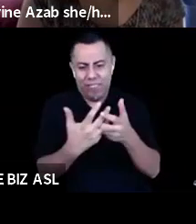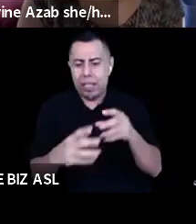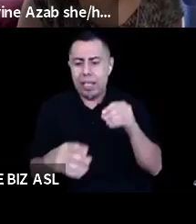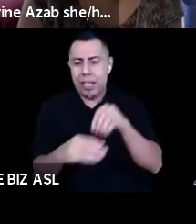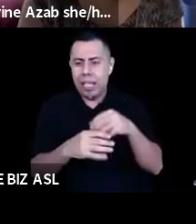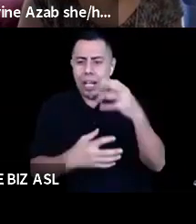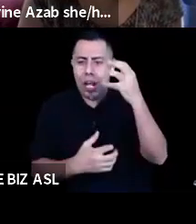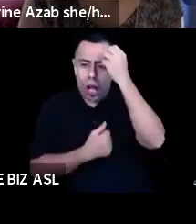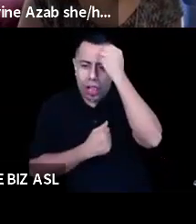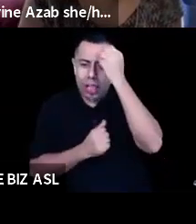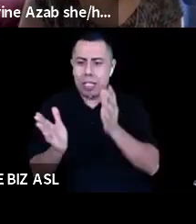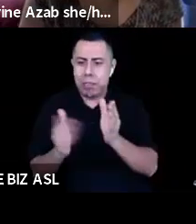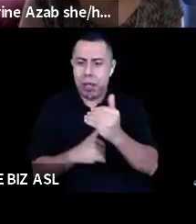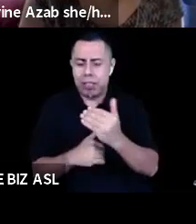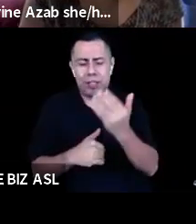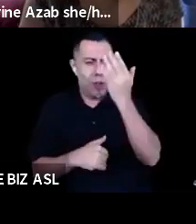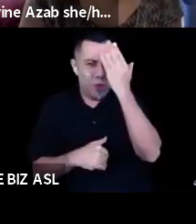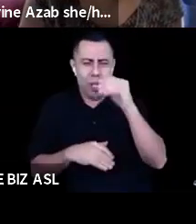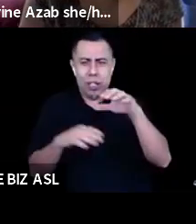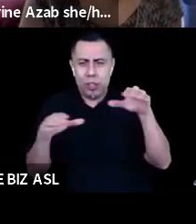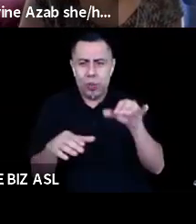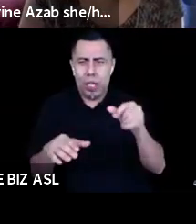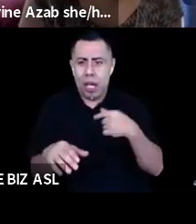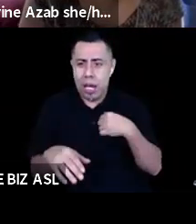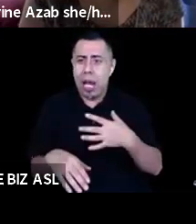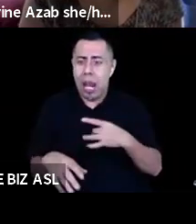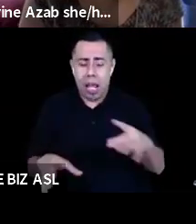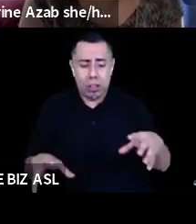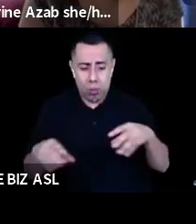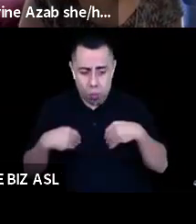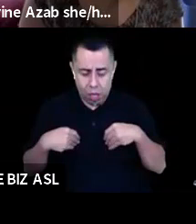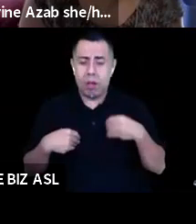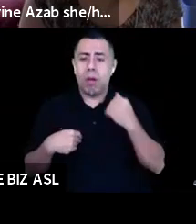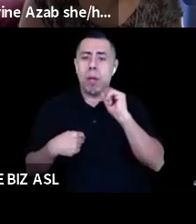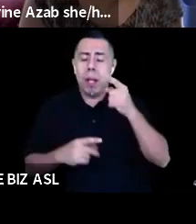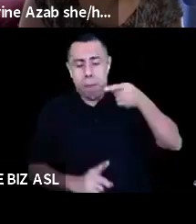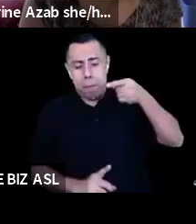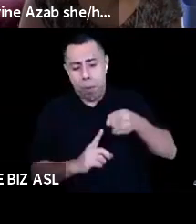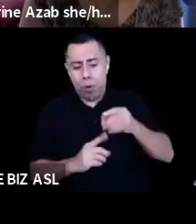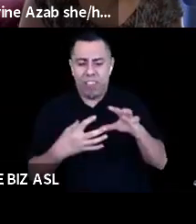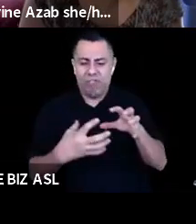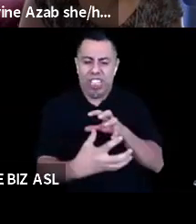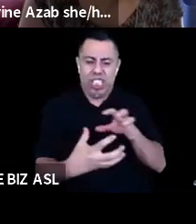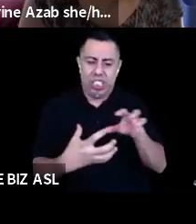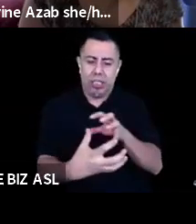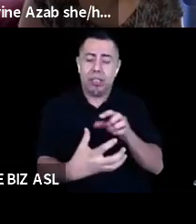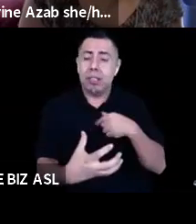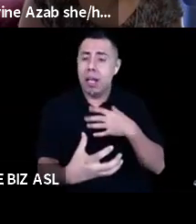welcome those points of friction and just call it what it is. It's okay. You want, do you want me to make this more colonized for you?